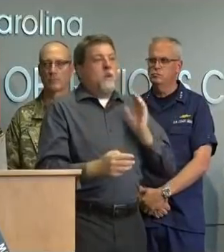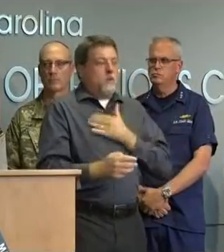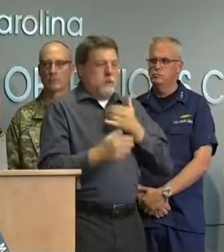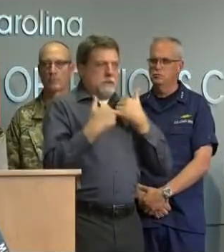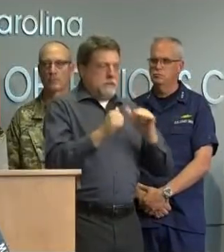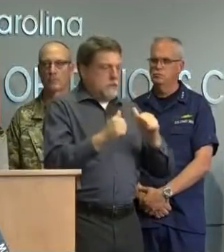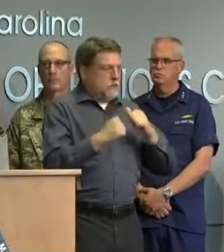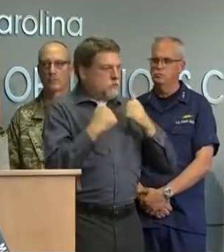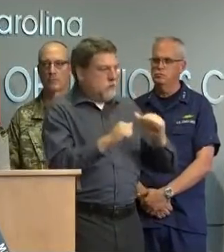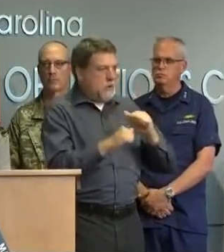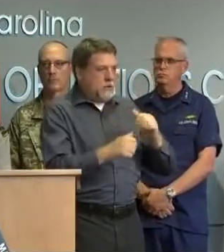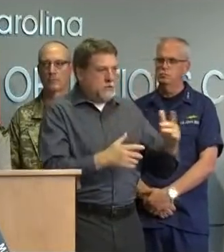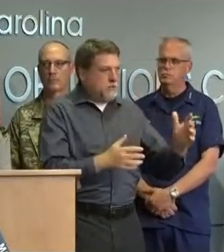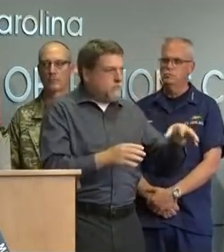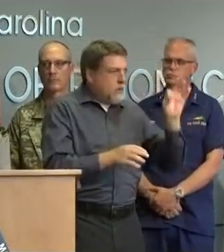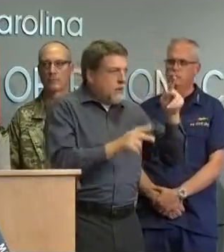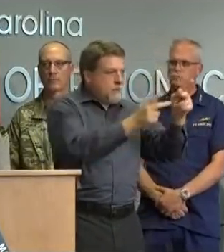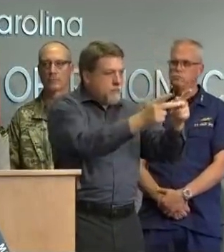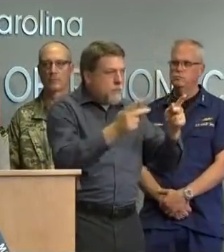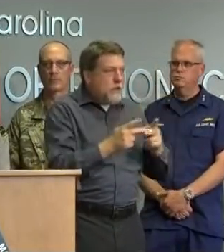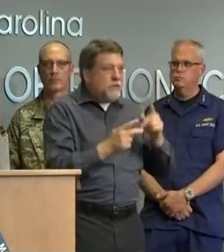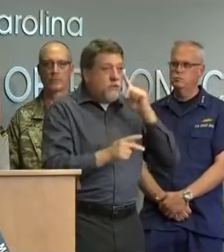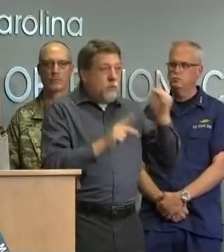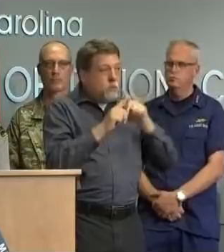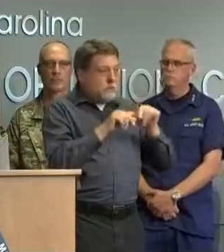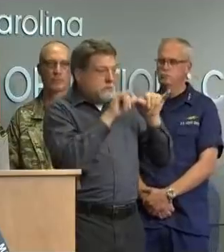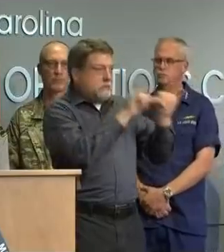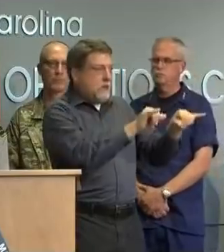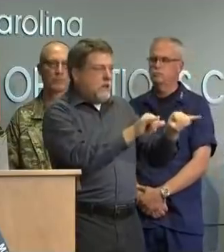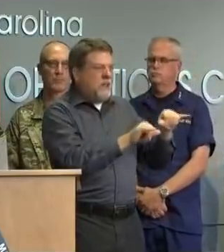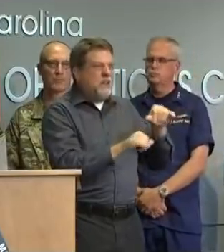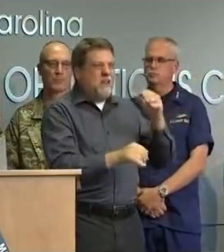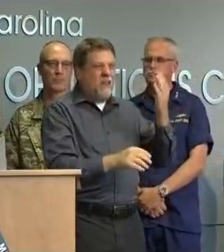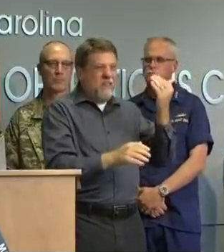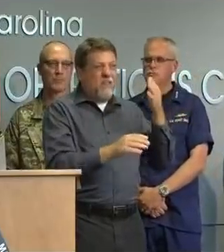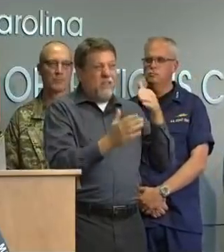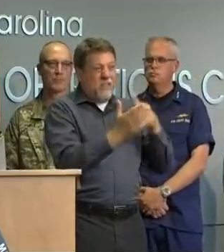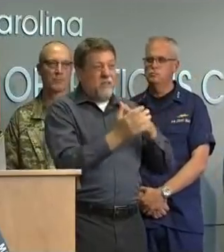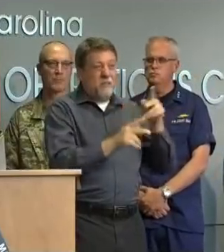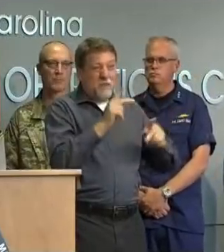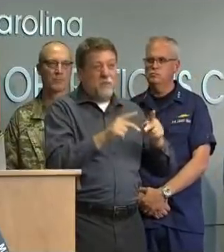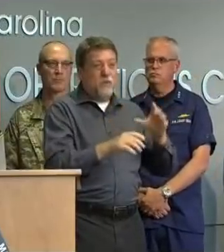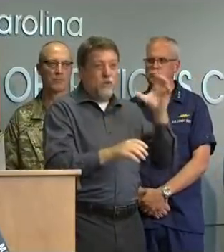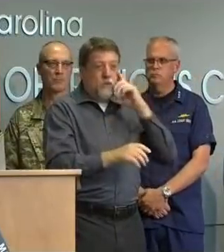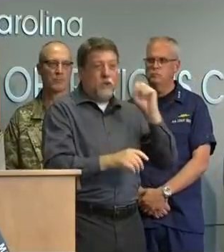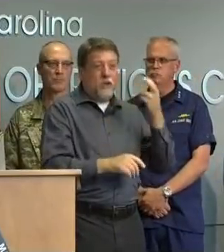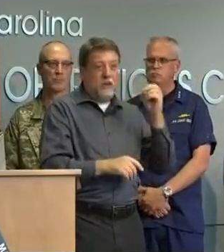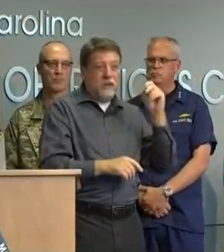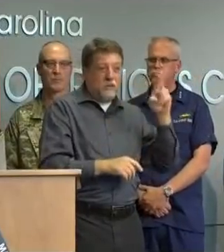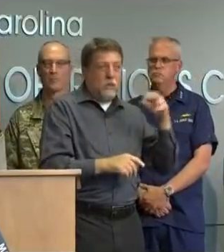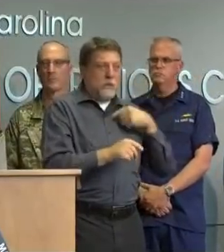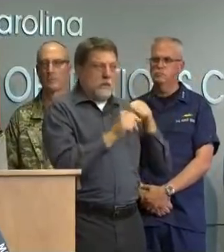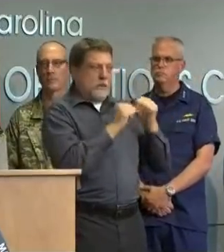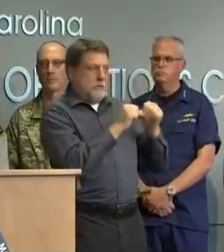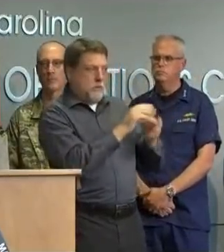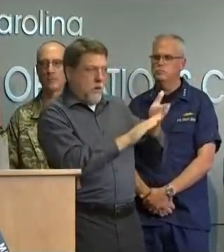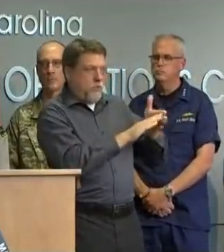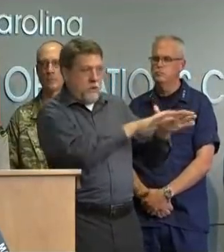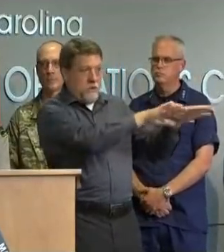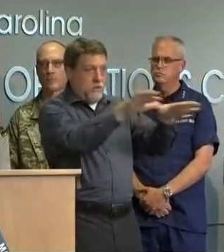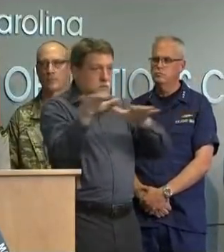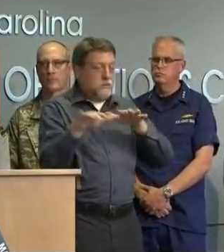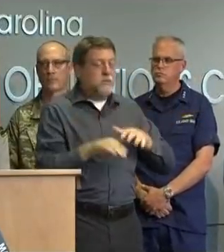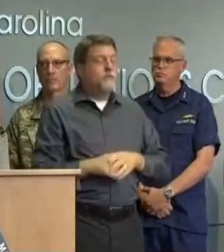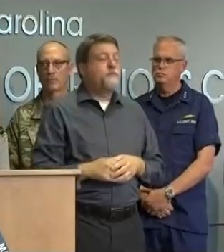mass sheltering operations with approximately 15,000 shelter occupants as the governor alluded to it's a very